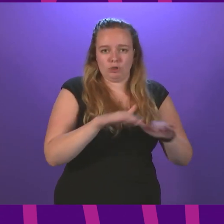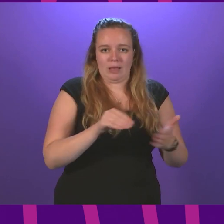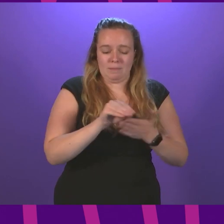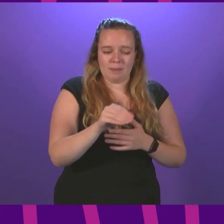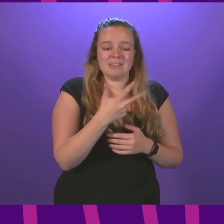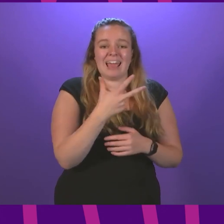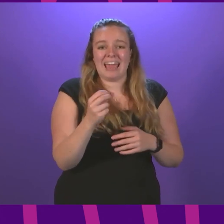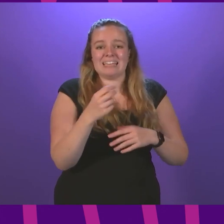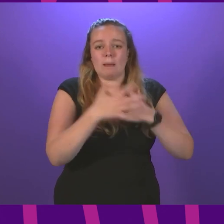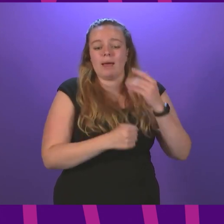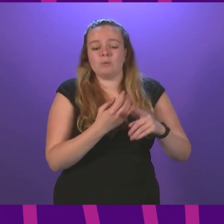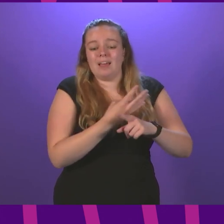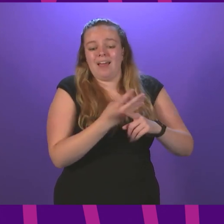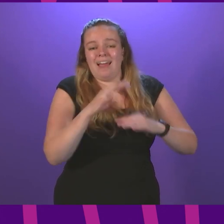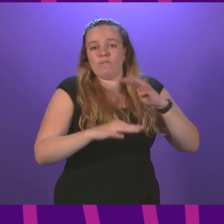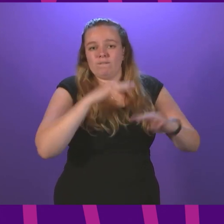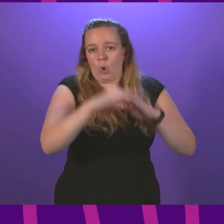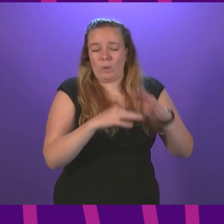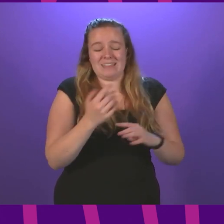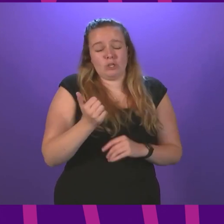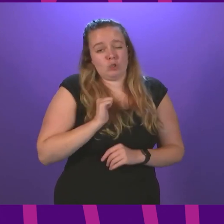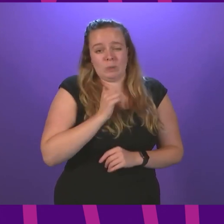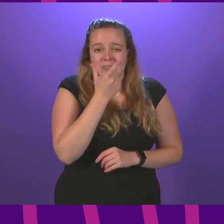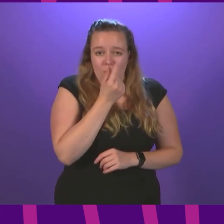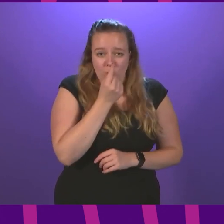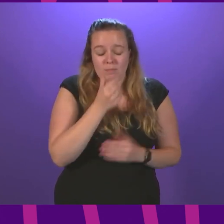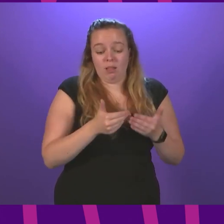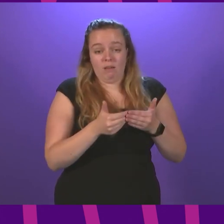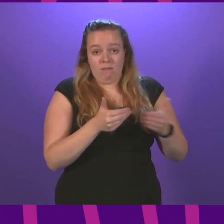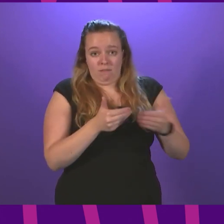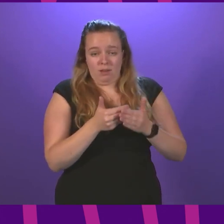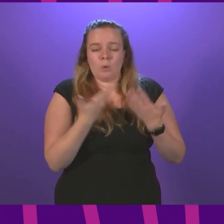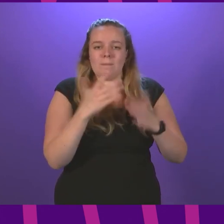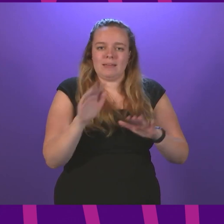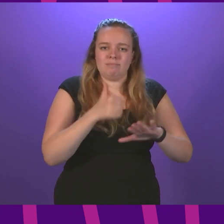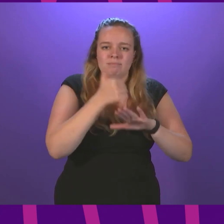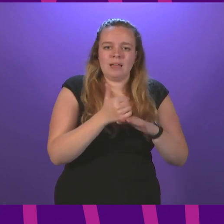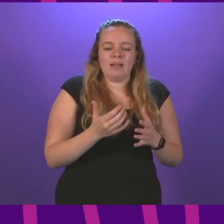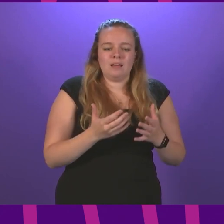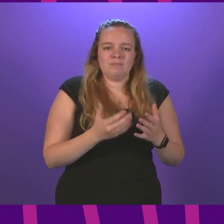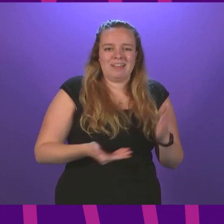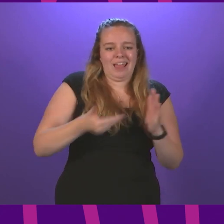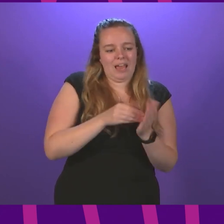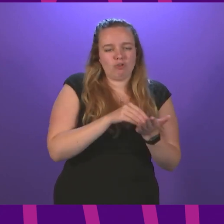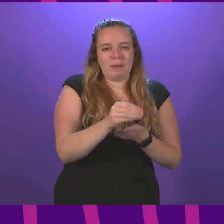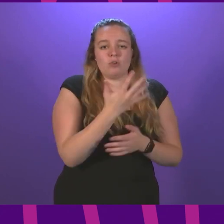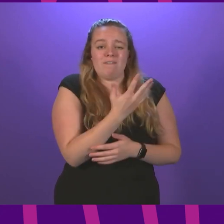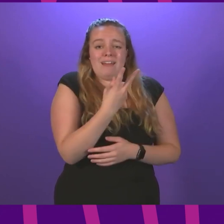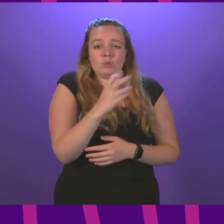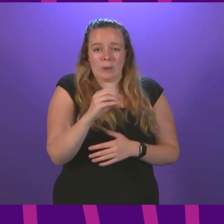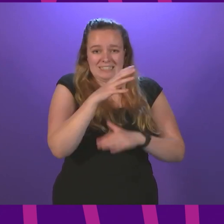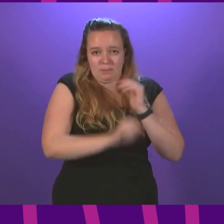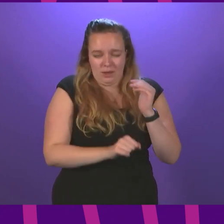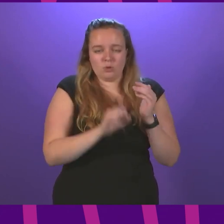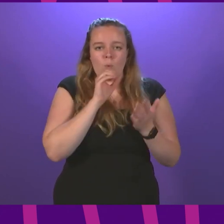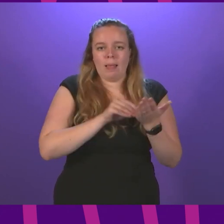every four weeks as soon as we can in this Parliament. And in the interim, of course, we've introduced bridging payments of £520 to